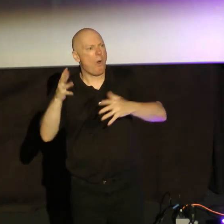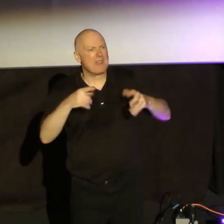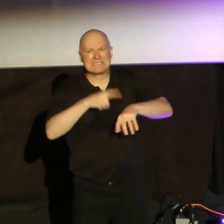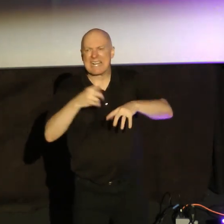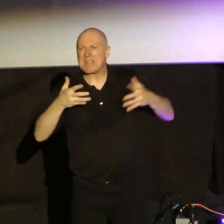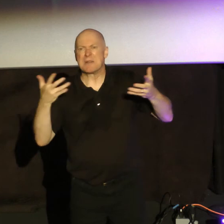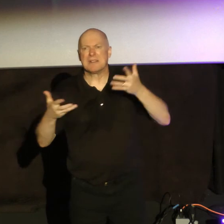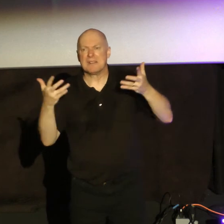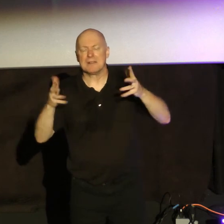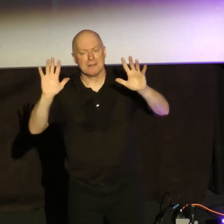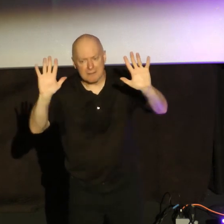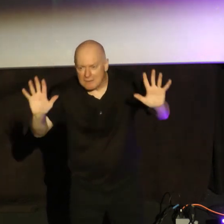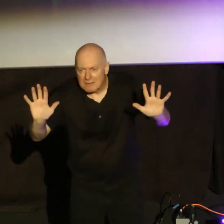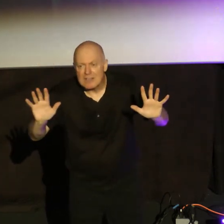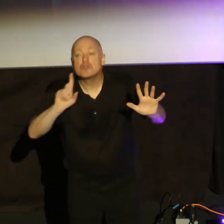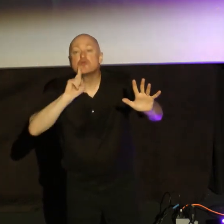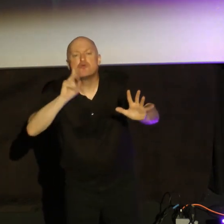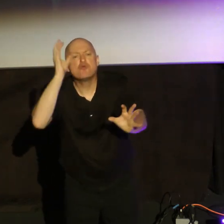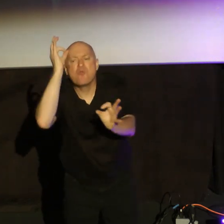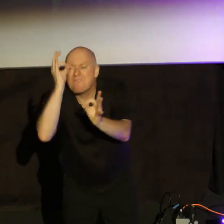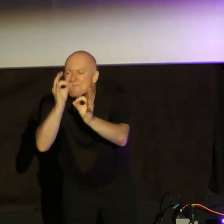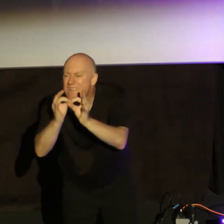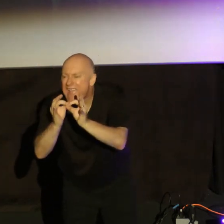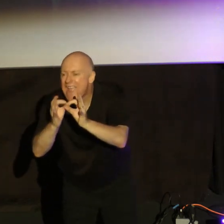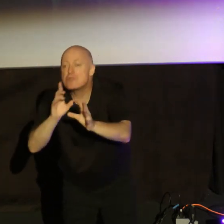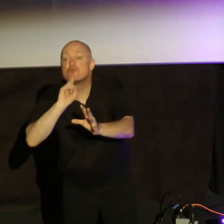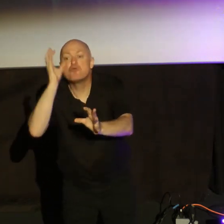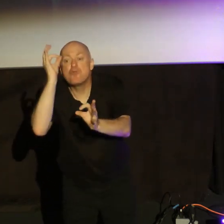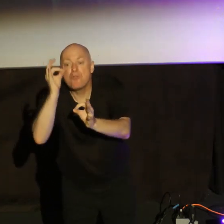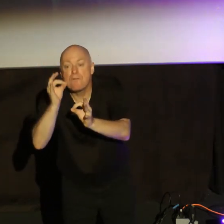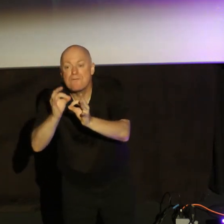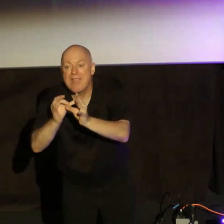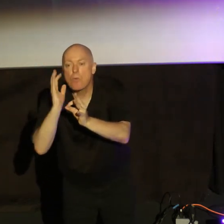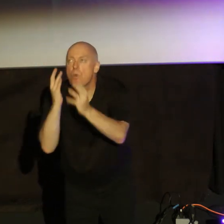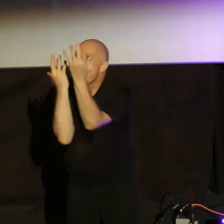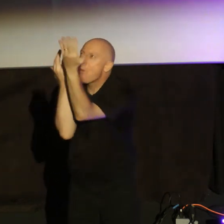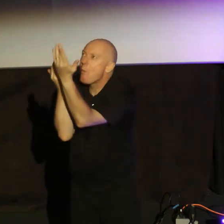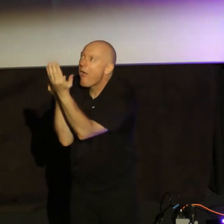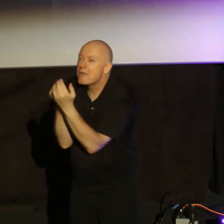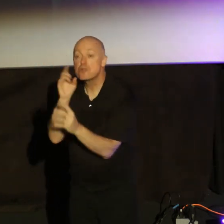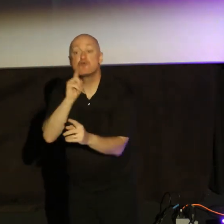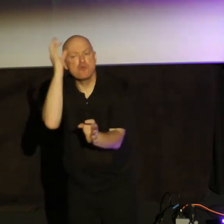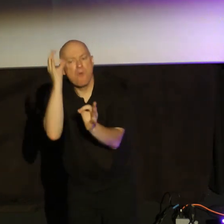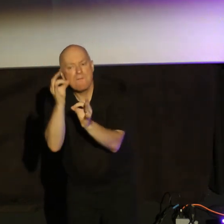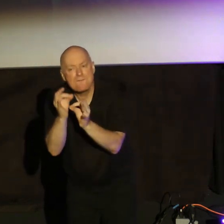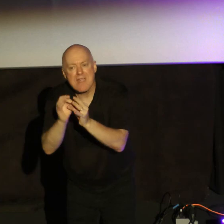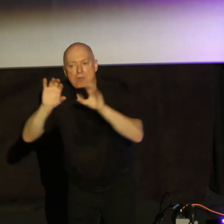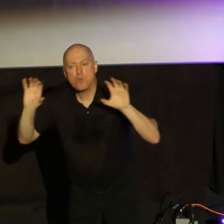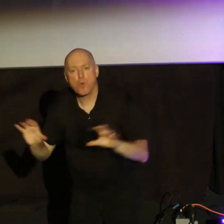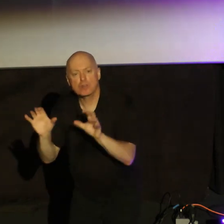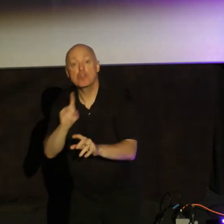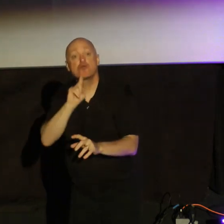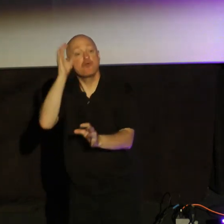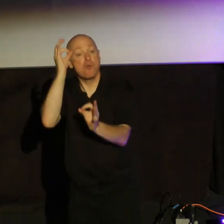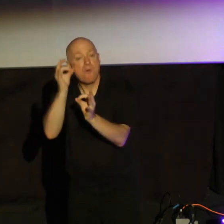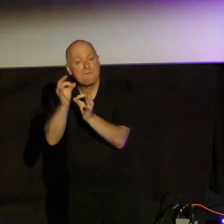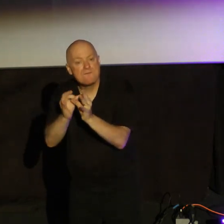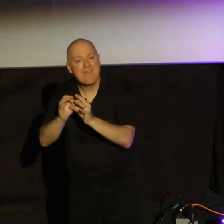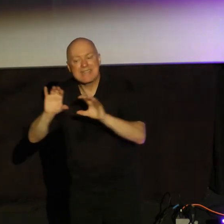I would say, hold the line. True faith. True faith waits. True faith works. True faith does something.